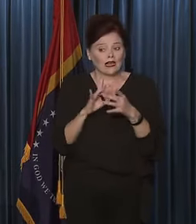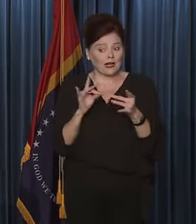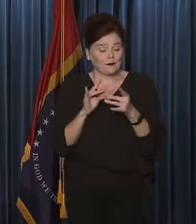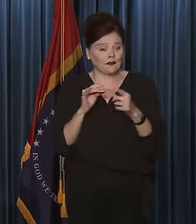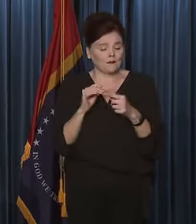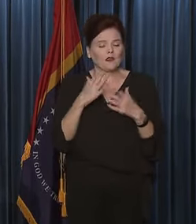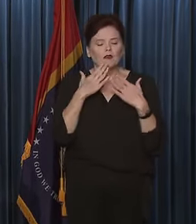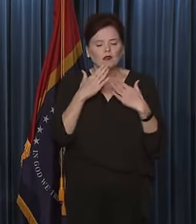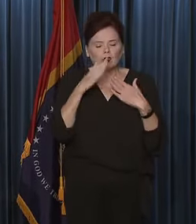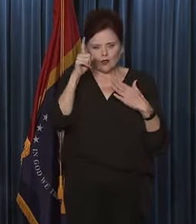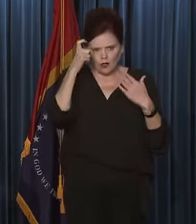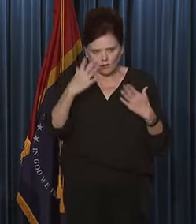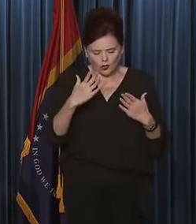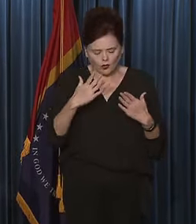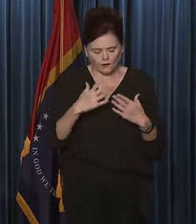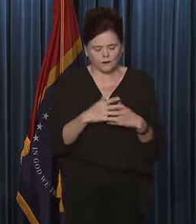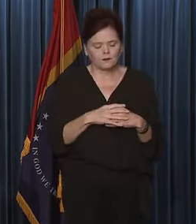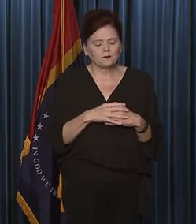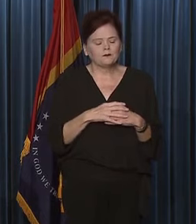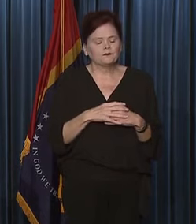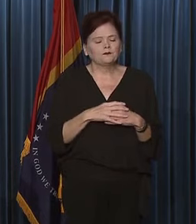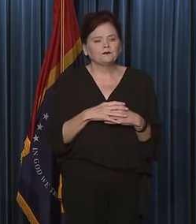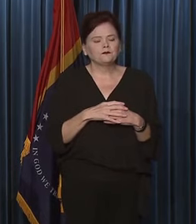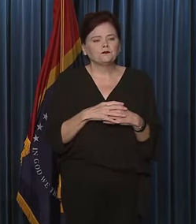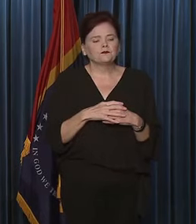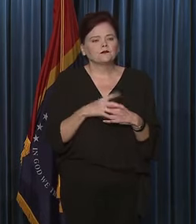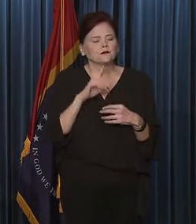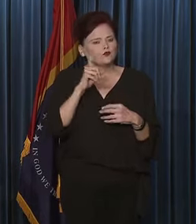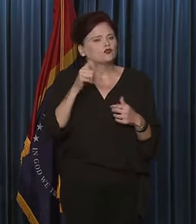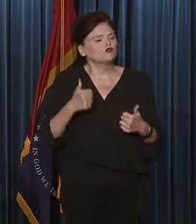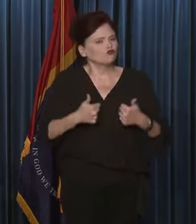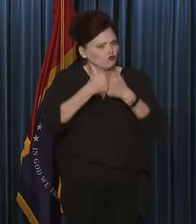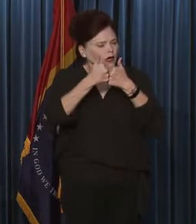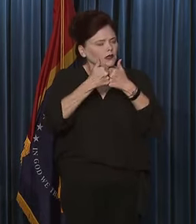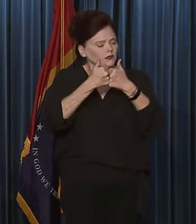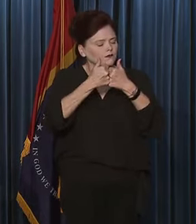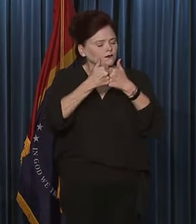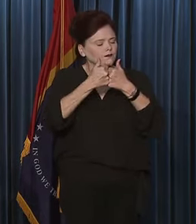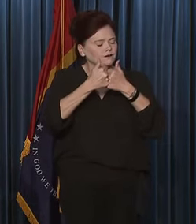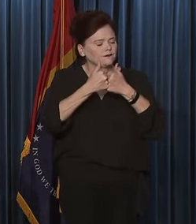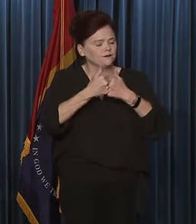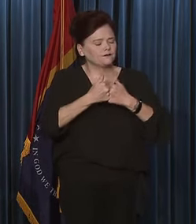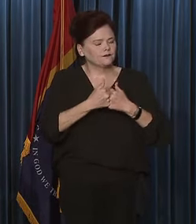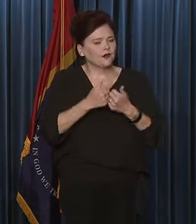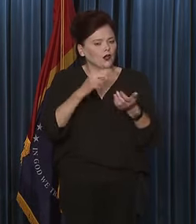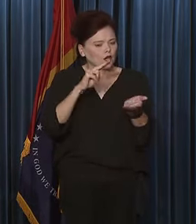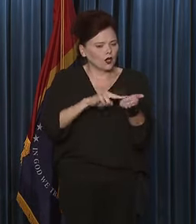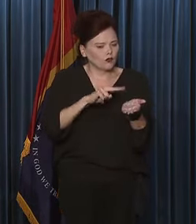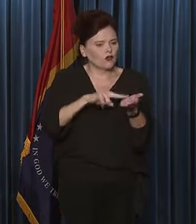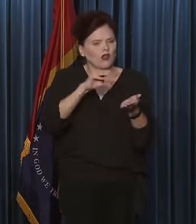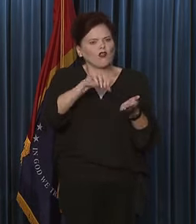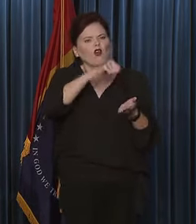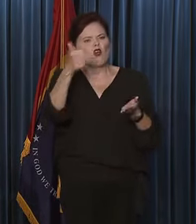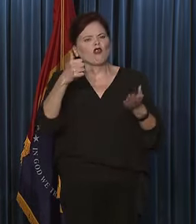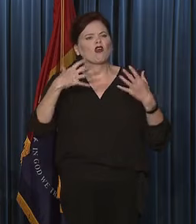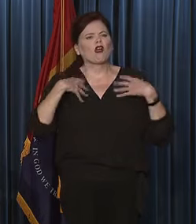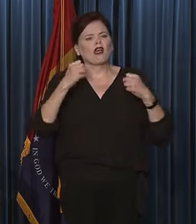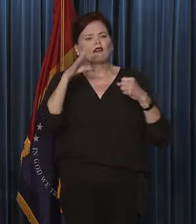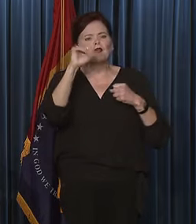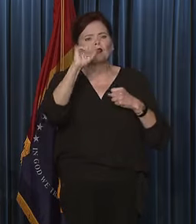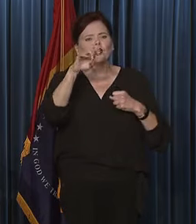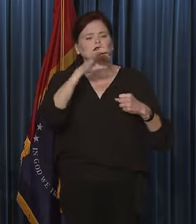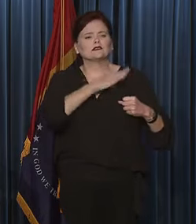No. Thank you, Governor. And, you know, this is a, it is a challenge. It's, it's nurses and it's other health care staff